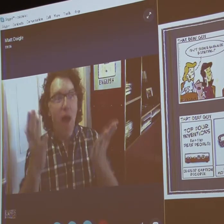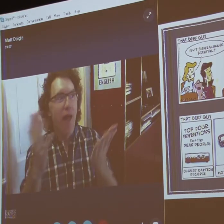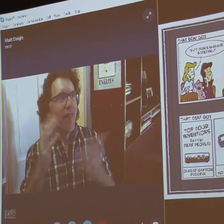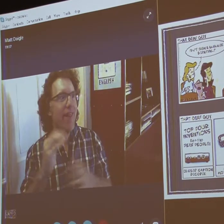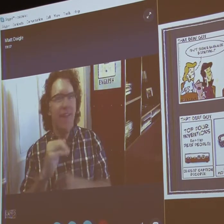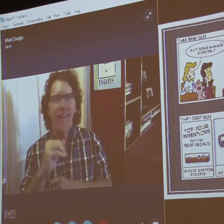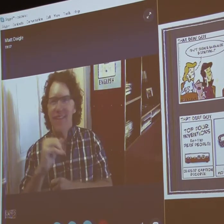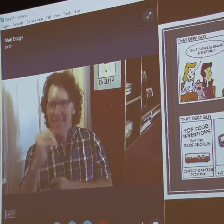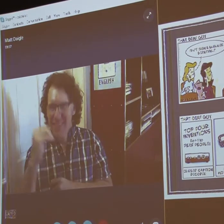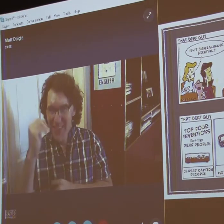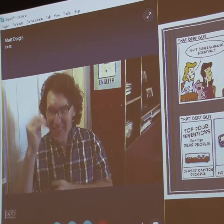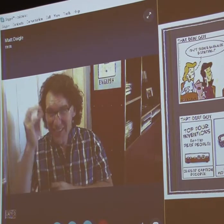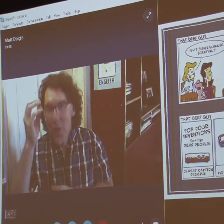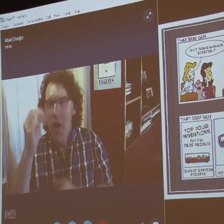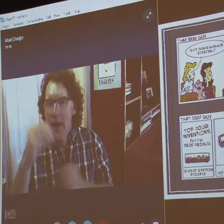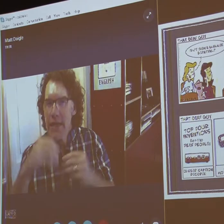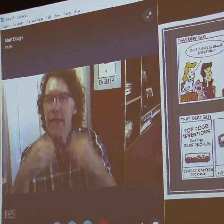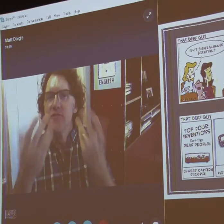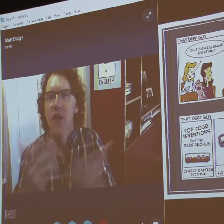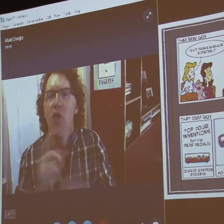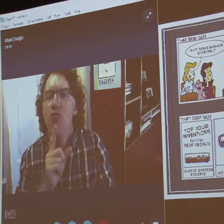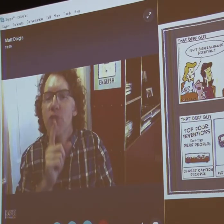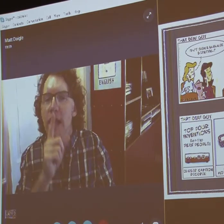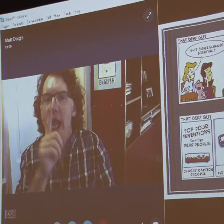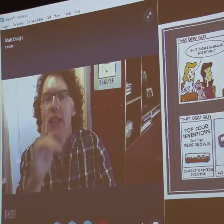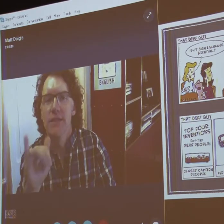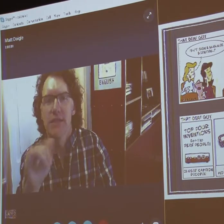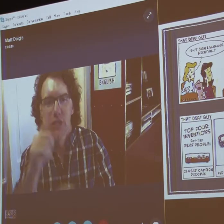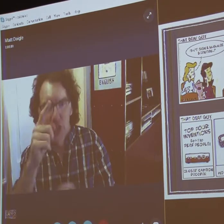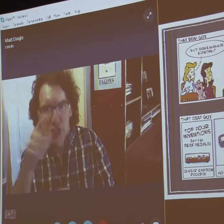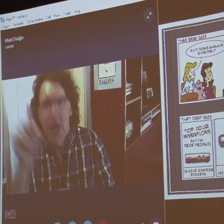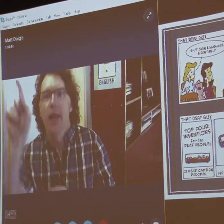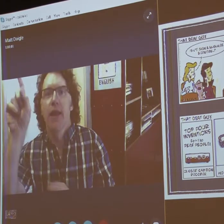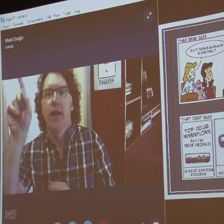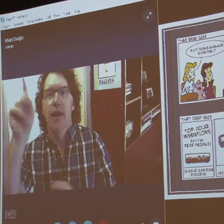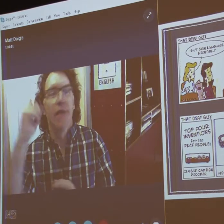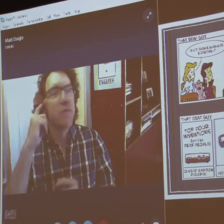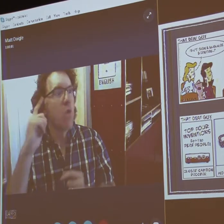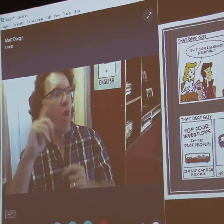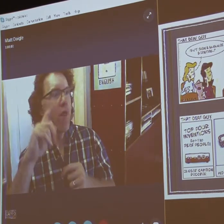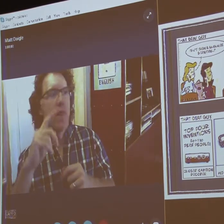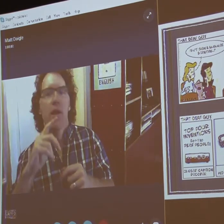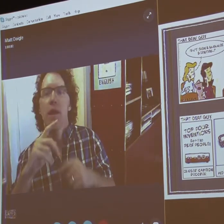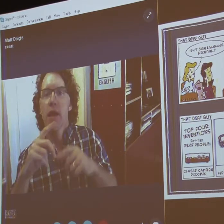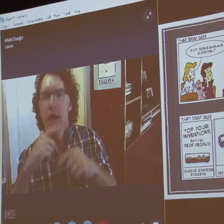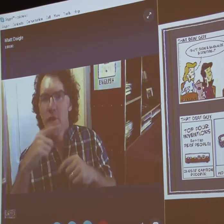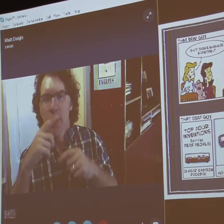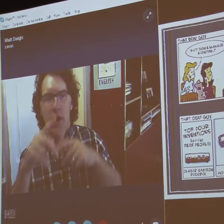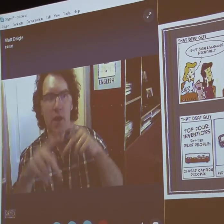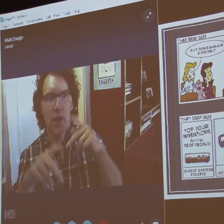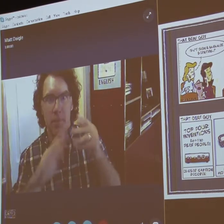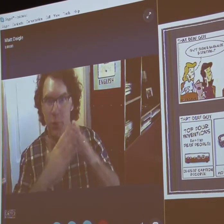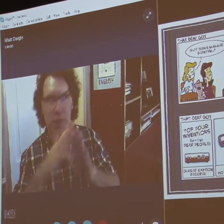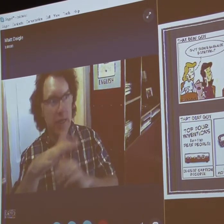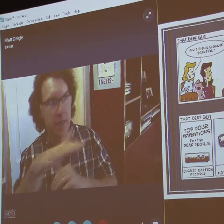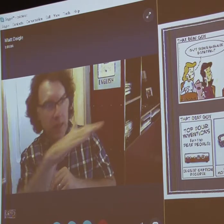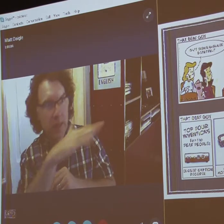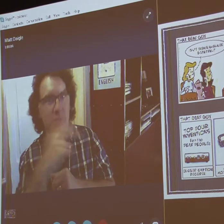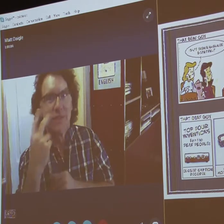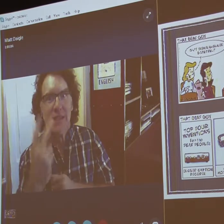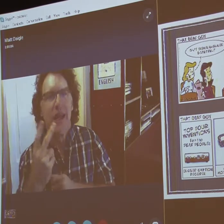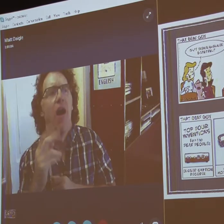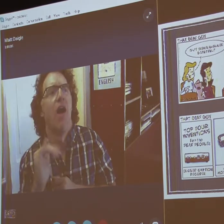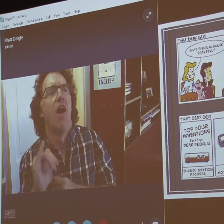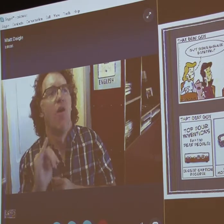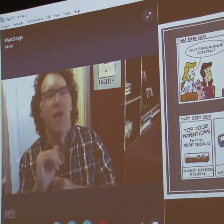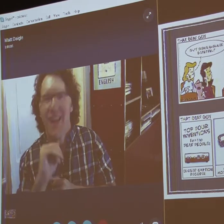You did it? Well, it gives kind of people reality check. The